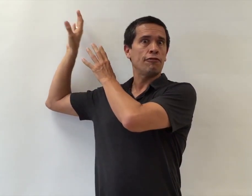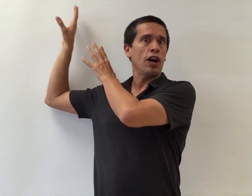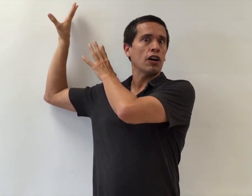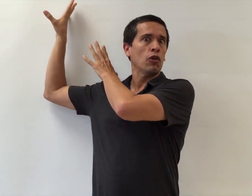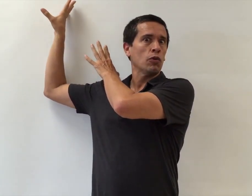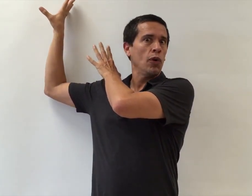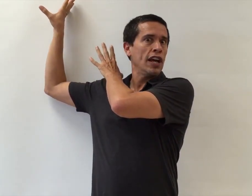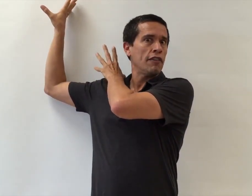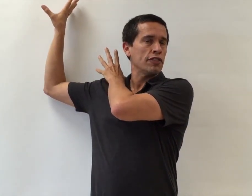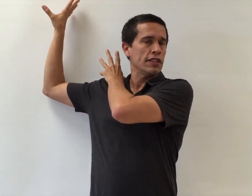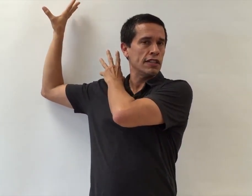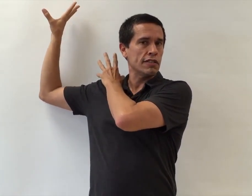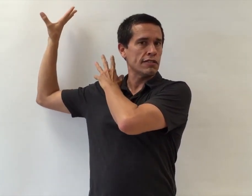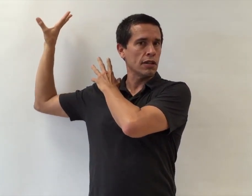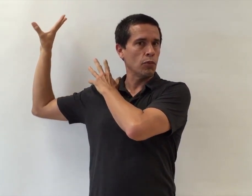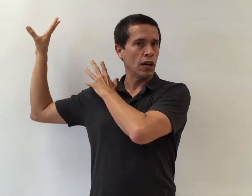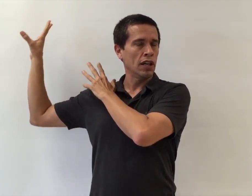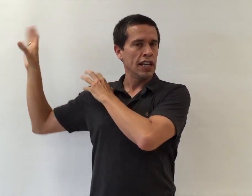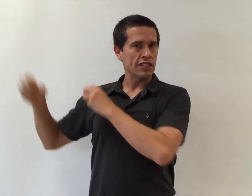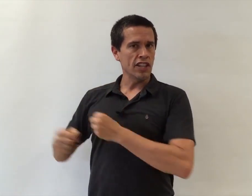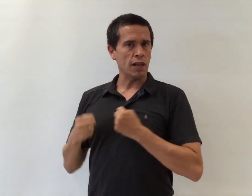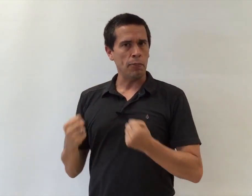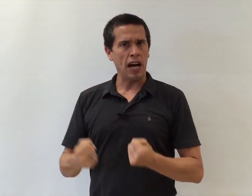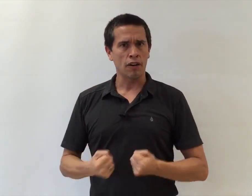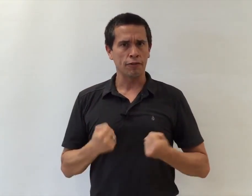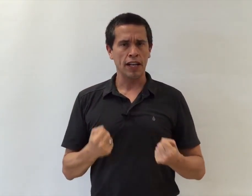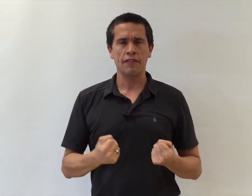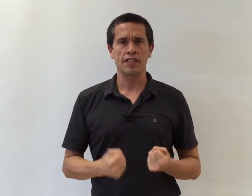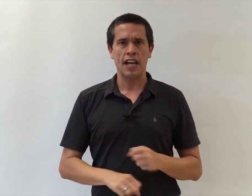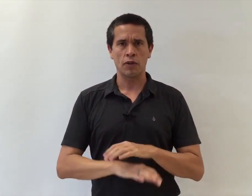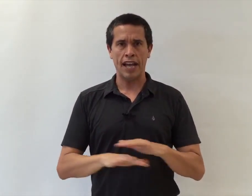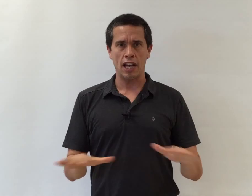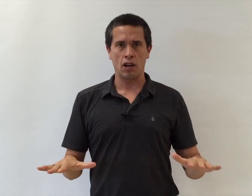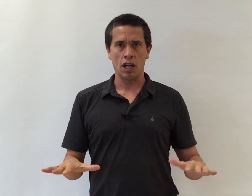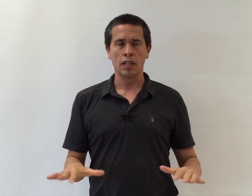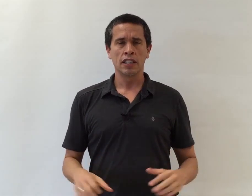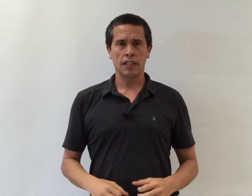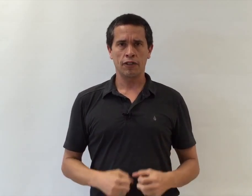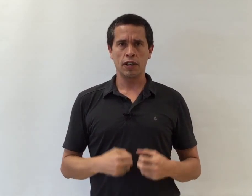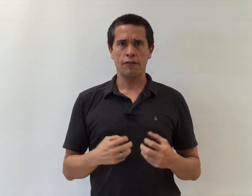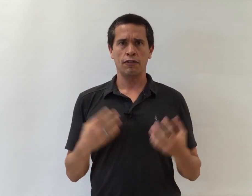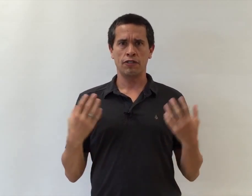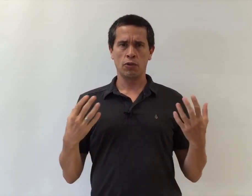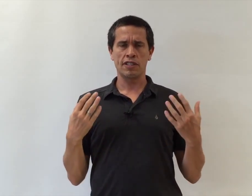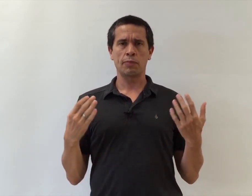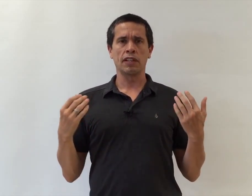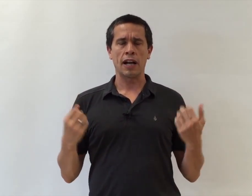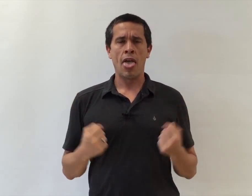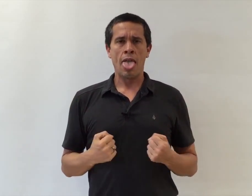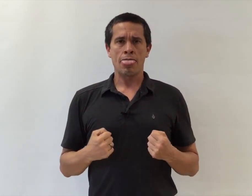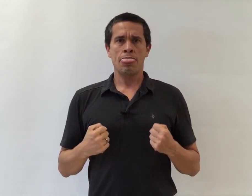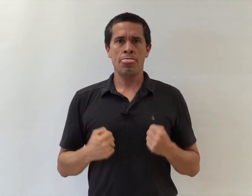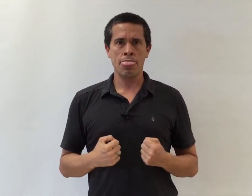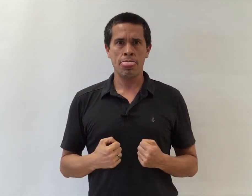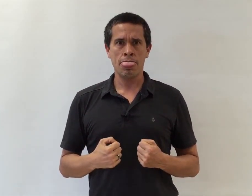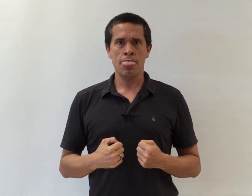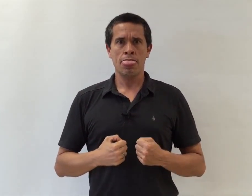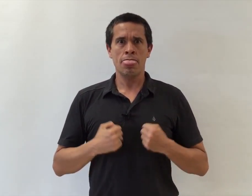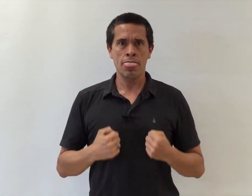fog horn way off in the distance somewhere. It's not a powerful heavy sound at all. If you're doing something like and